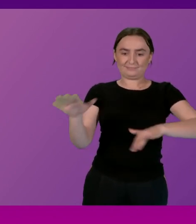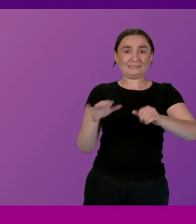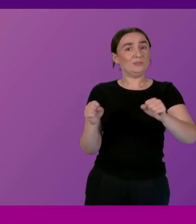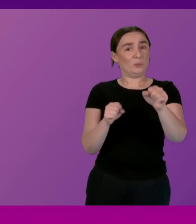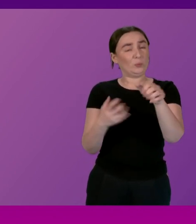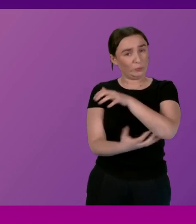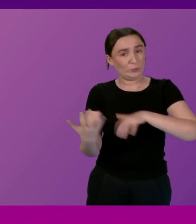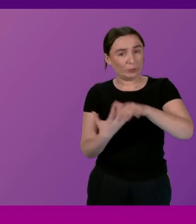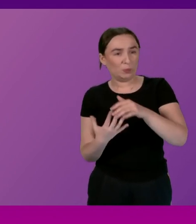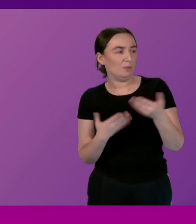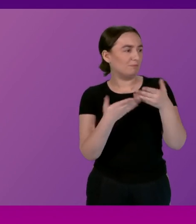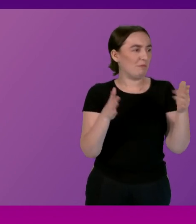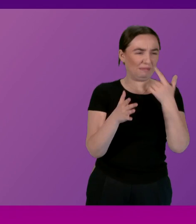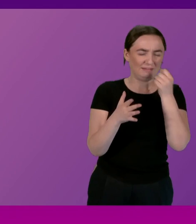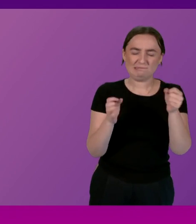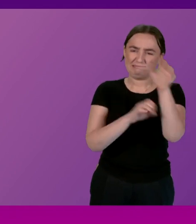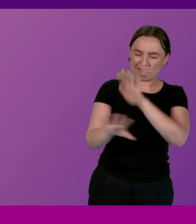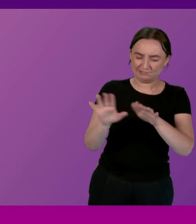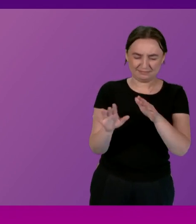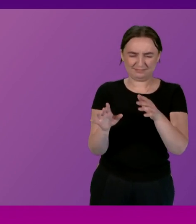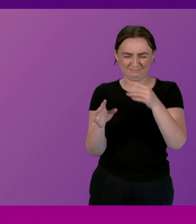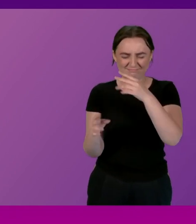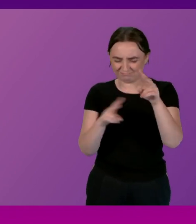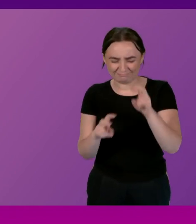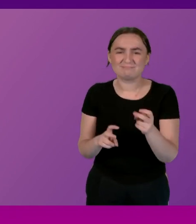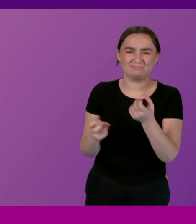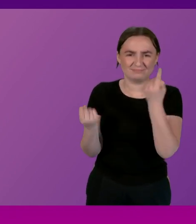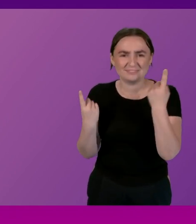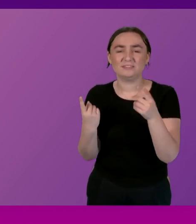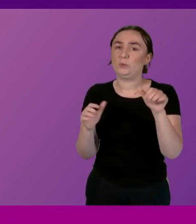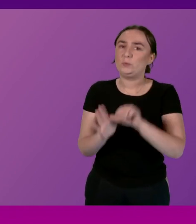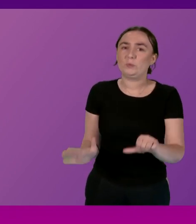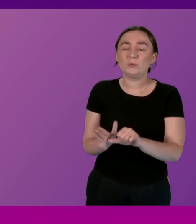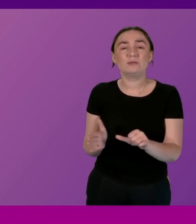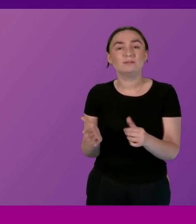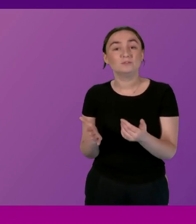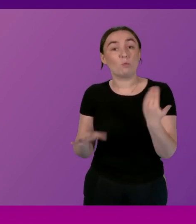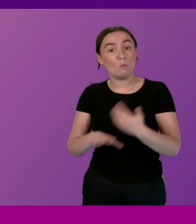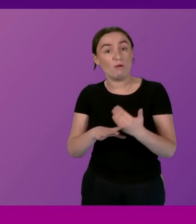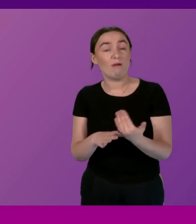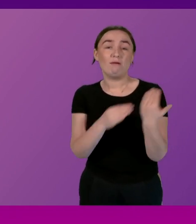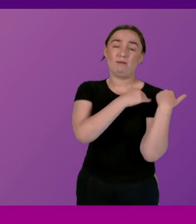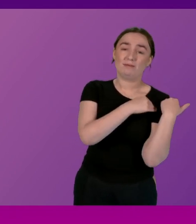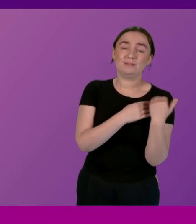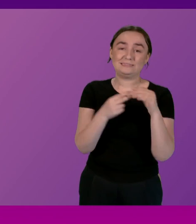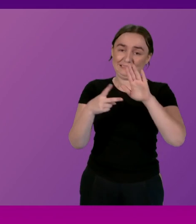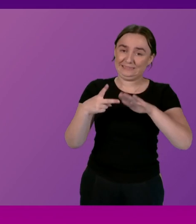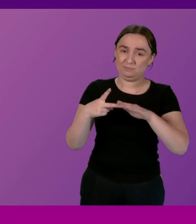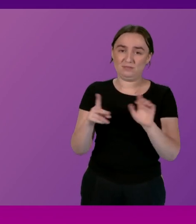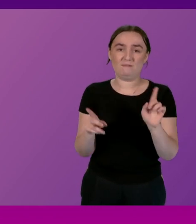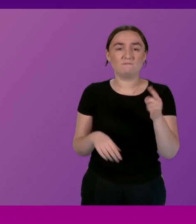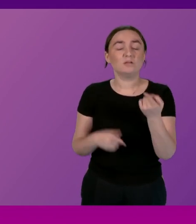public to navigate so that work is being undertaken by the deputy first minister she's involving